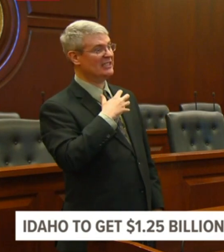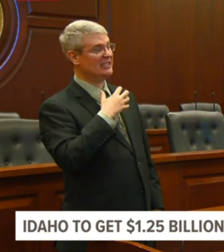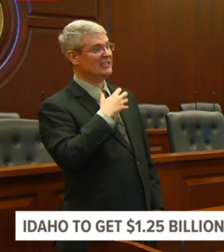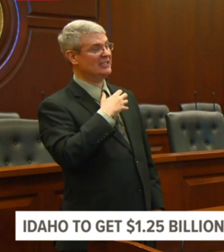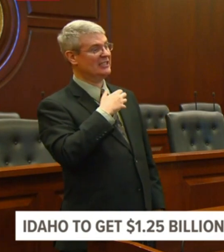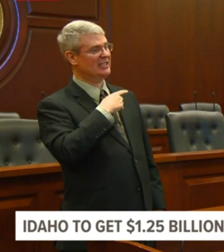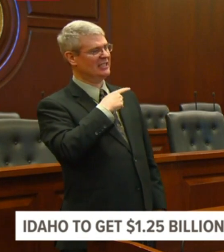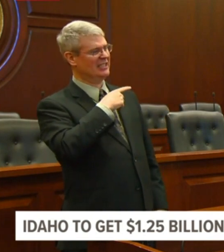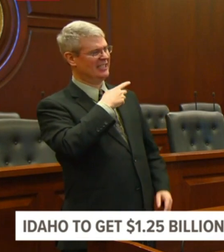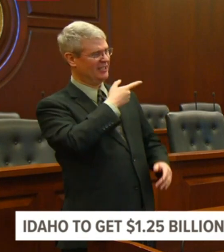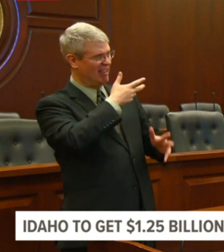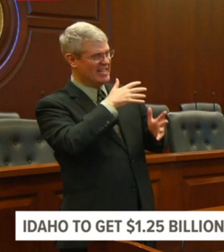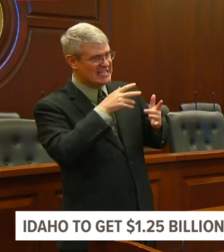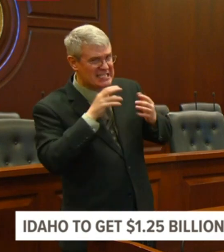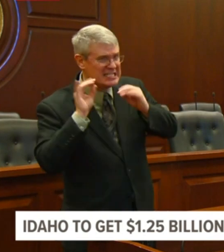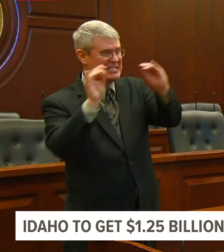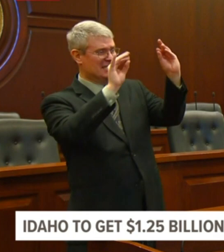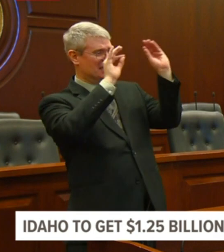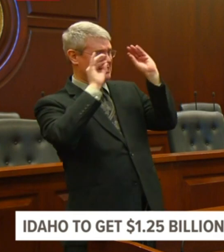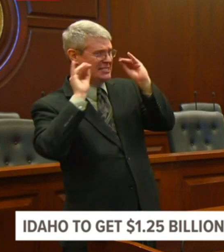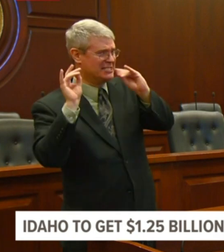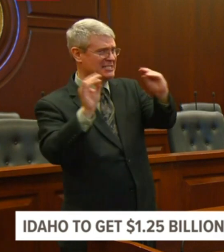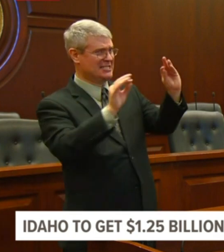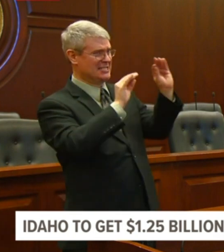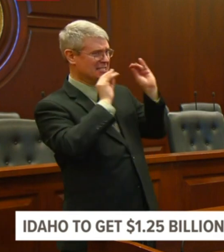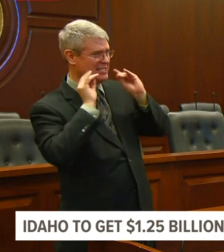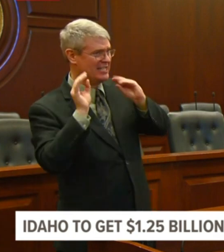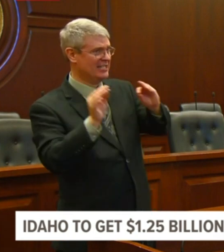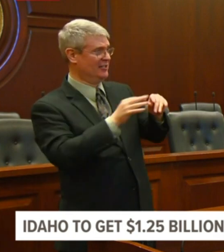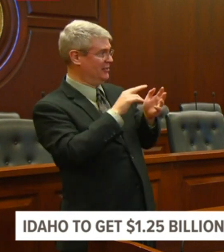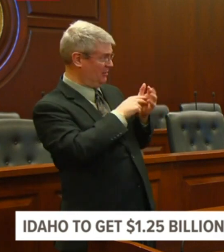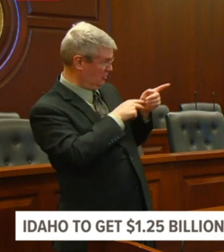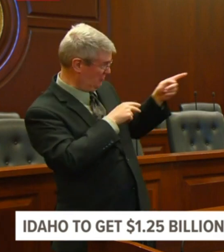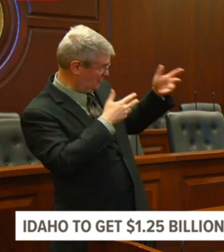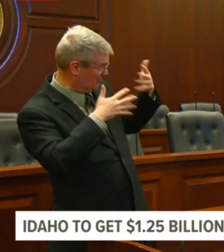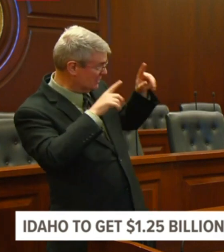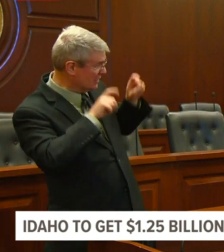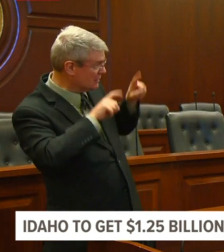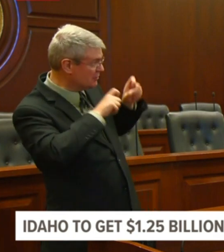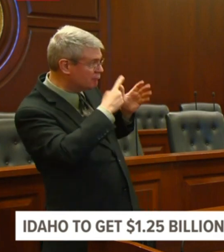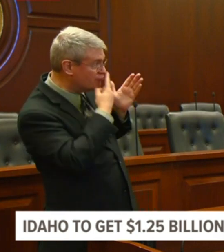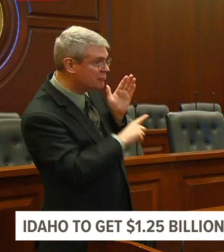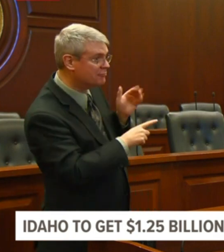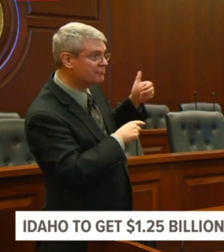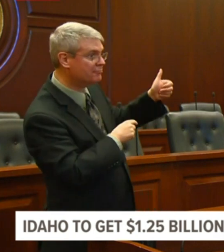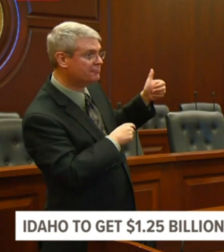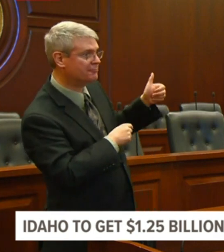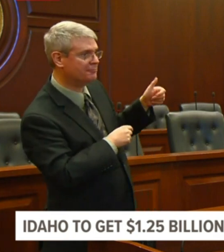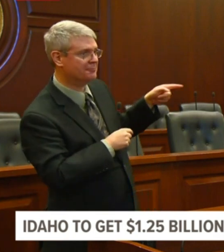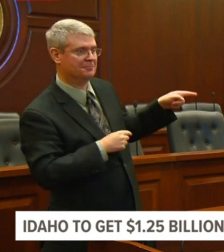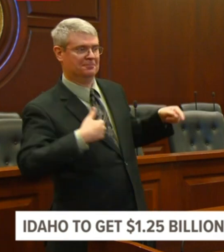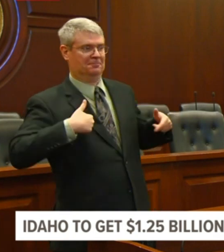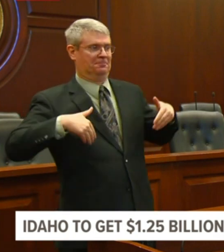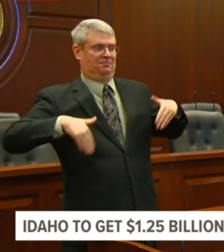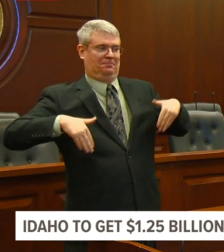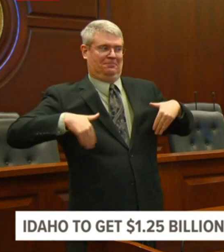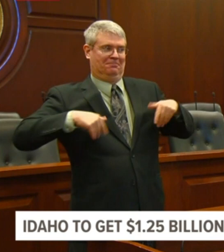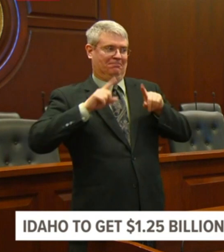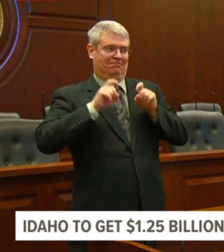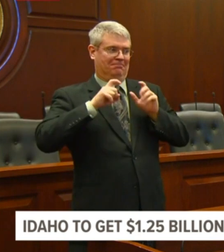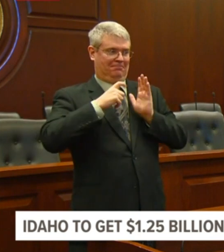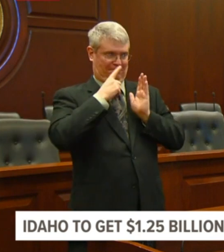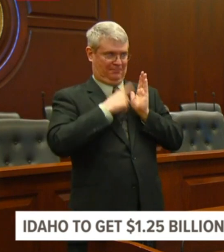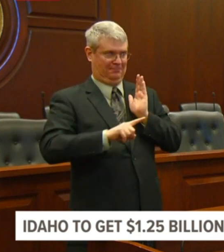how are you holding up and have you been tested for the virus? And I have not been tested for the virus. I, uh, uh, we practice social